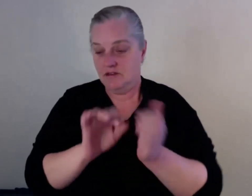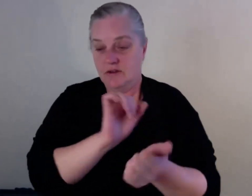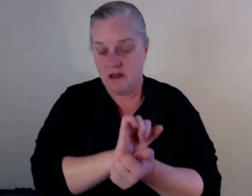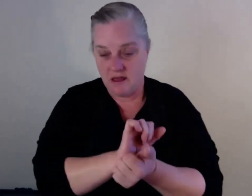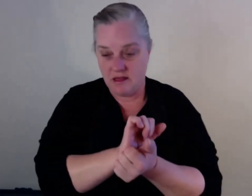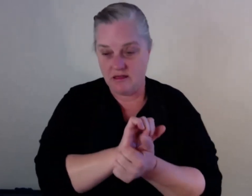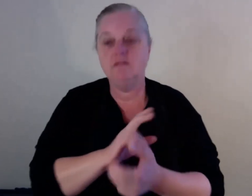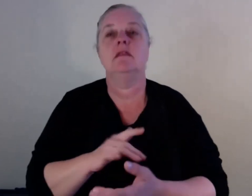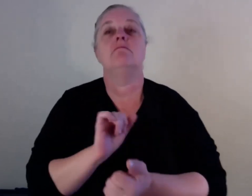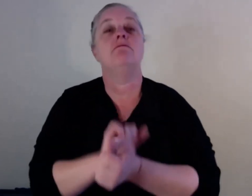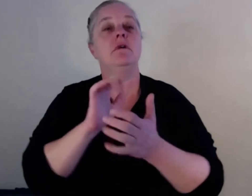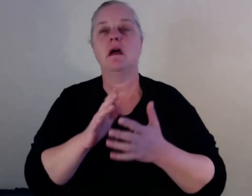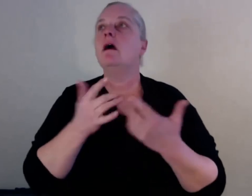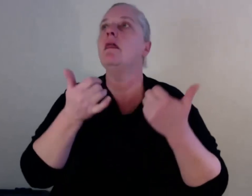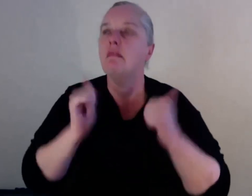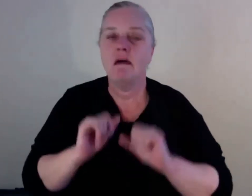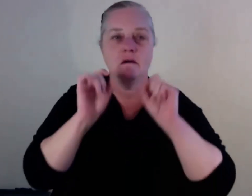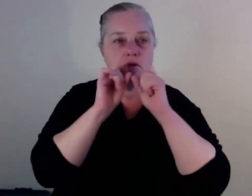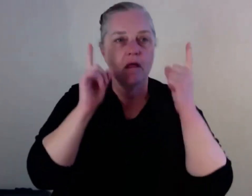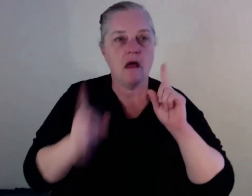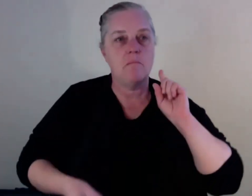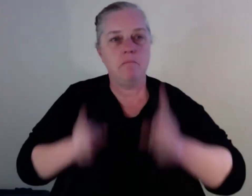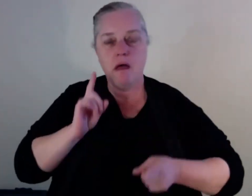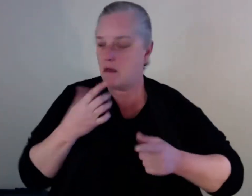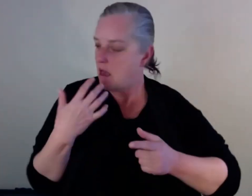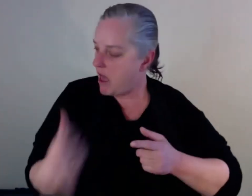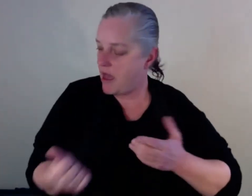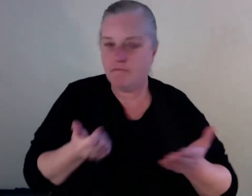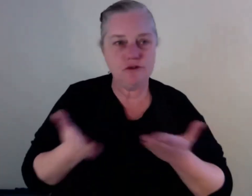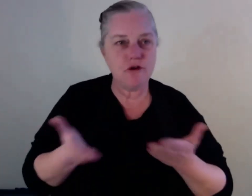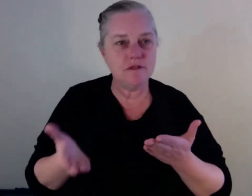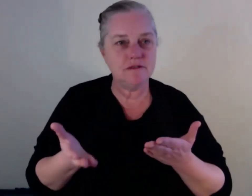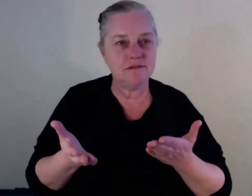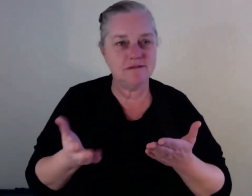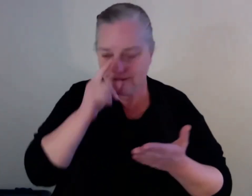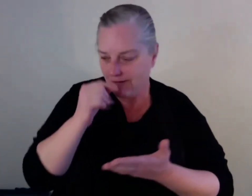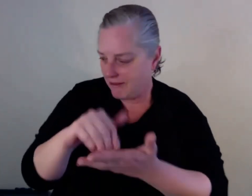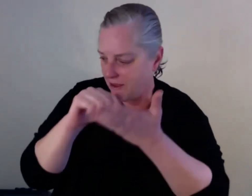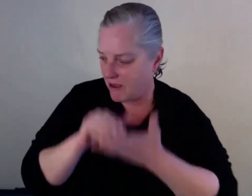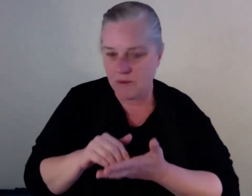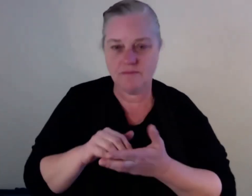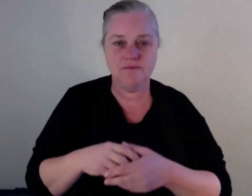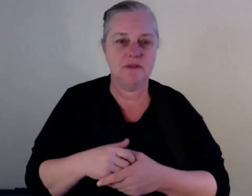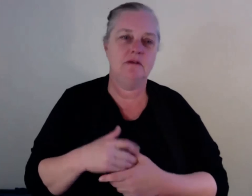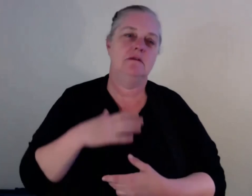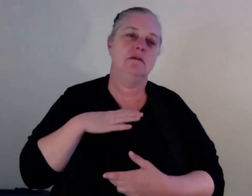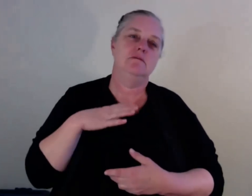going to stop judging, stereotyping people. So if someone uses something one week and goes